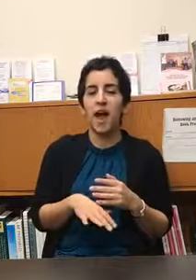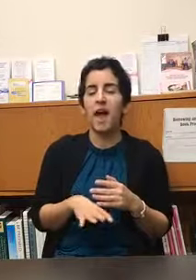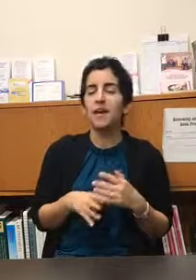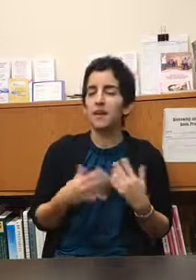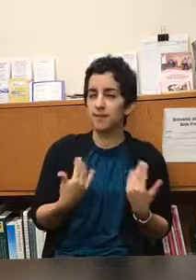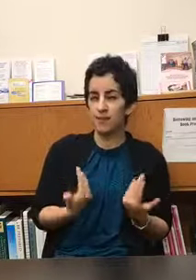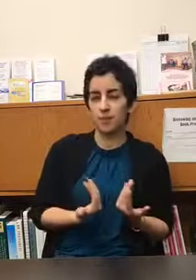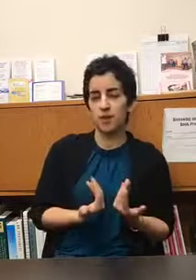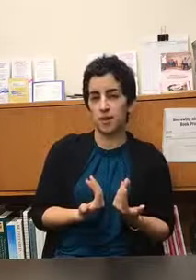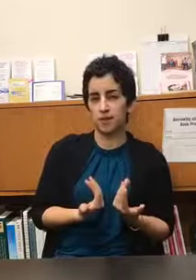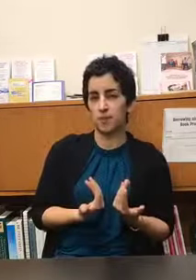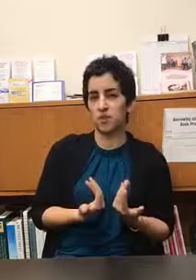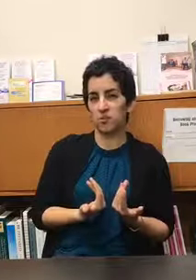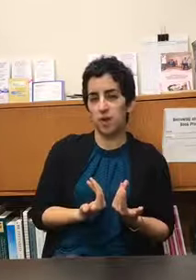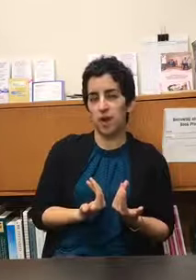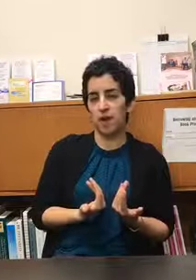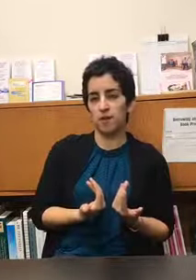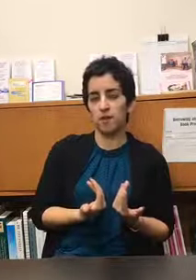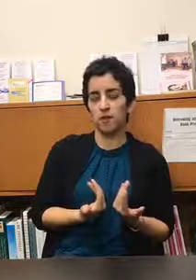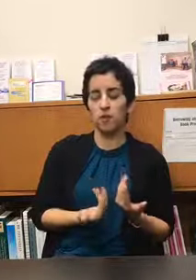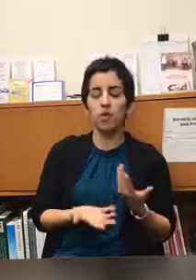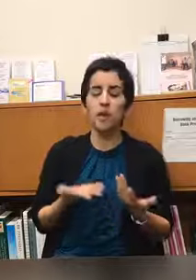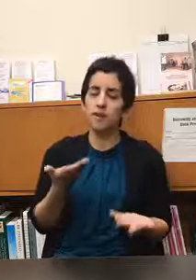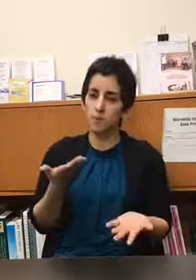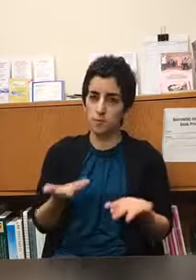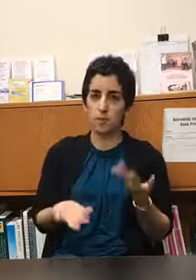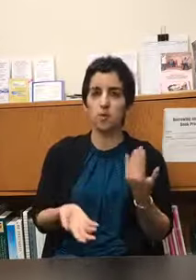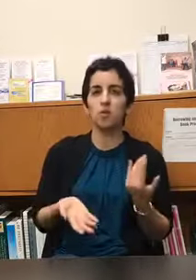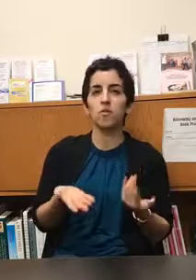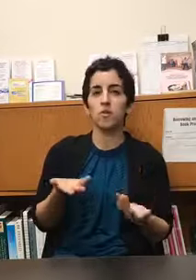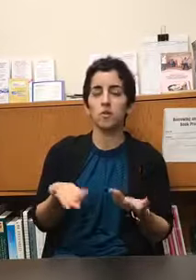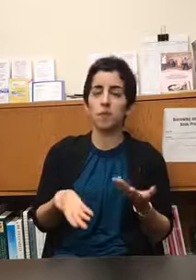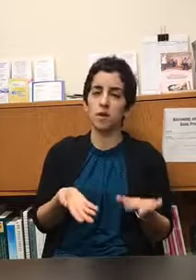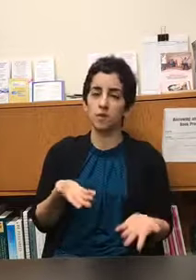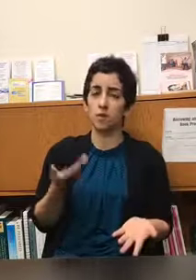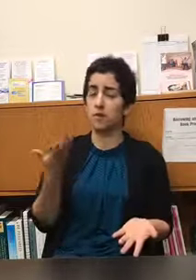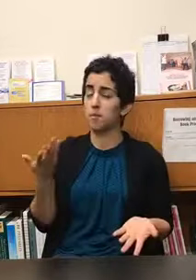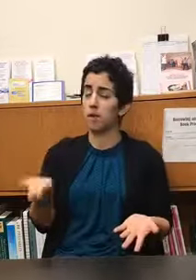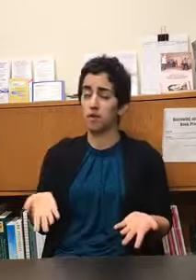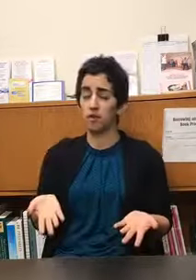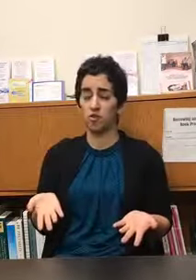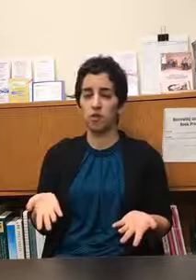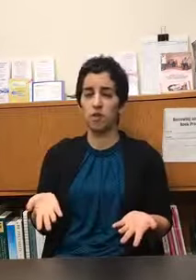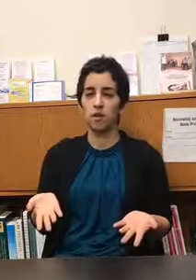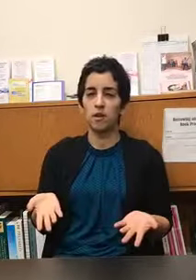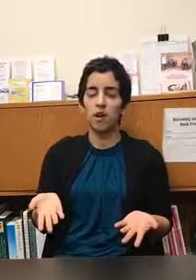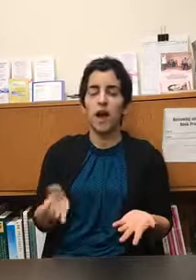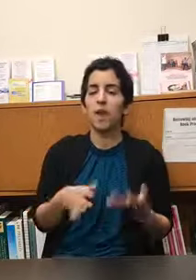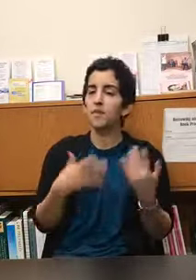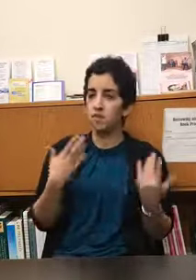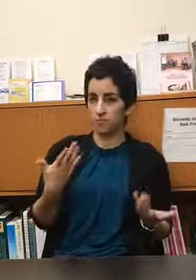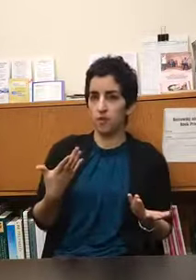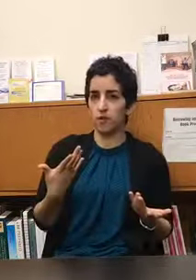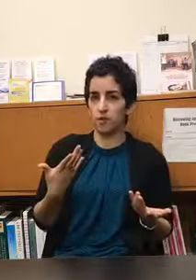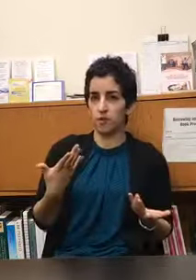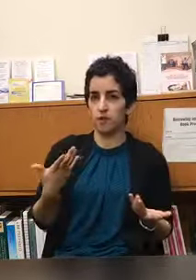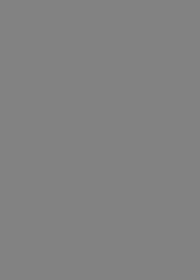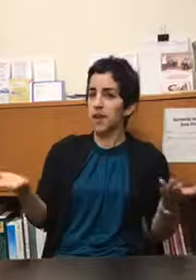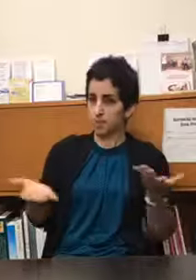and accepting it as much as we can so a lot of times people confuse mindfulness and meditation and they're different they can be